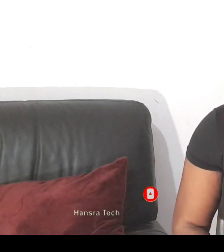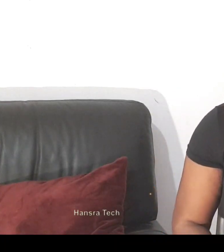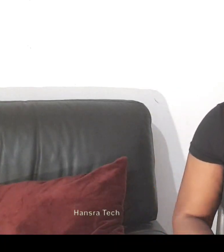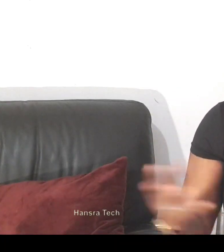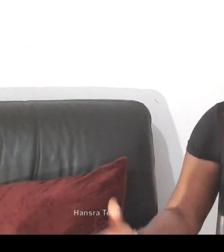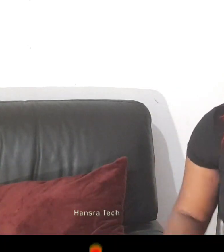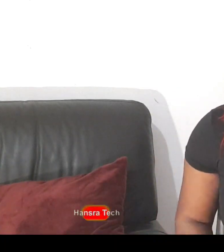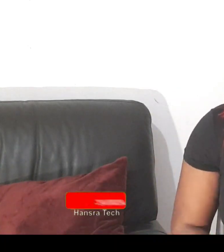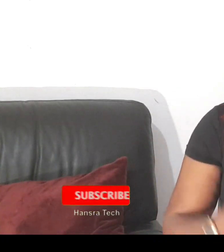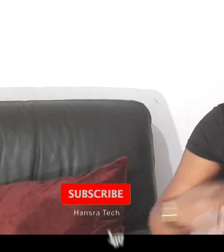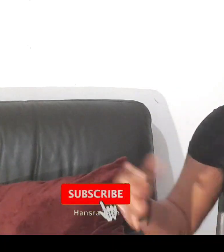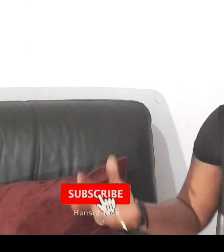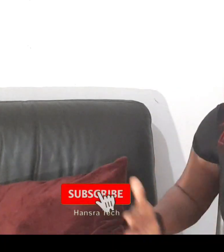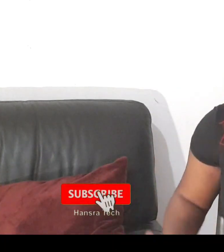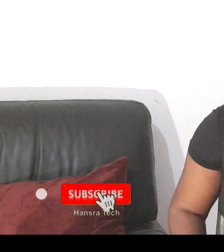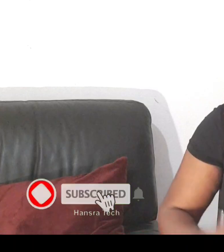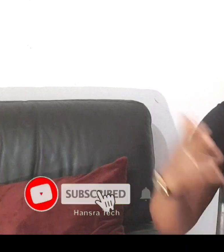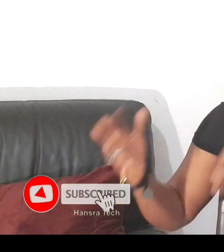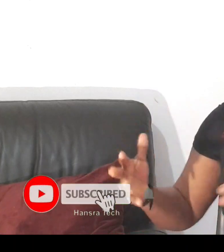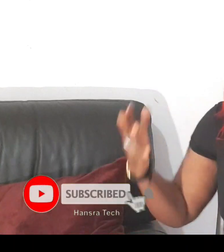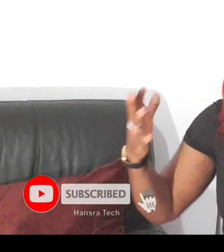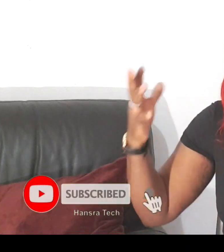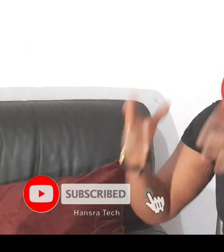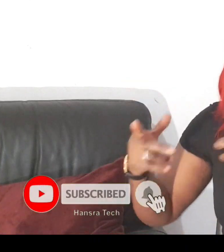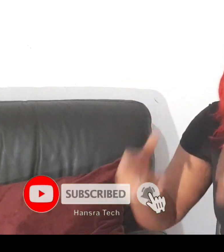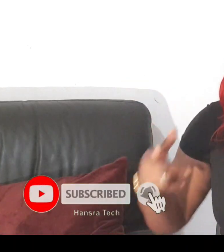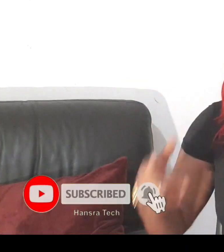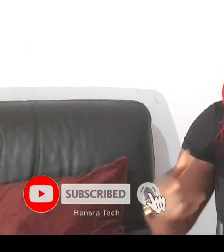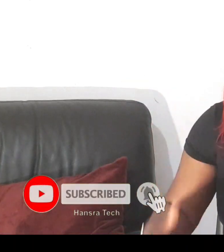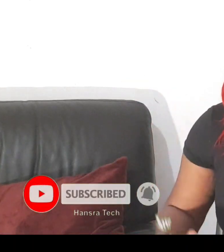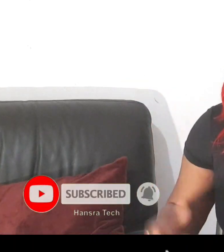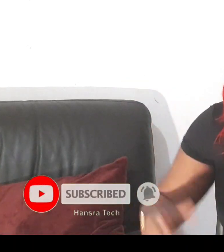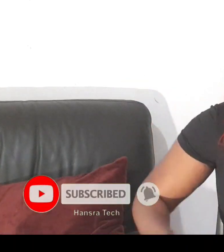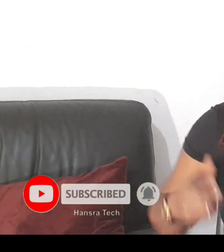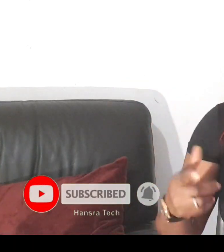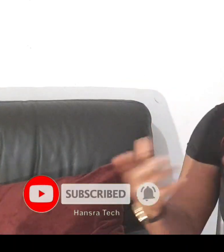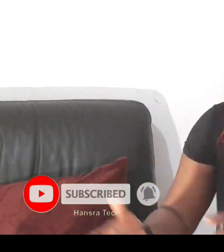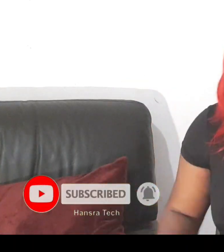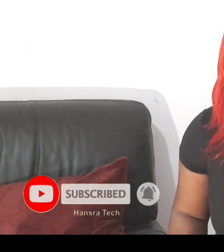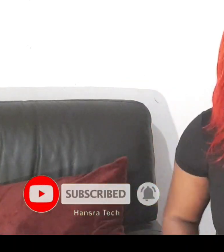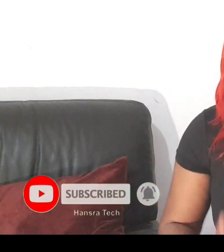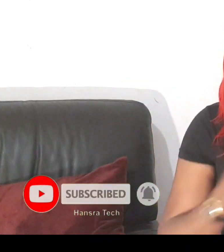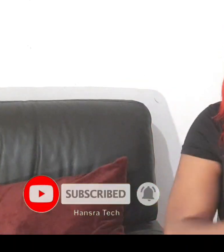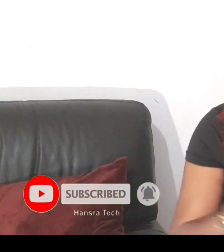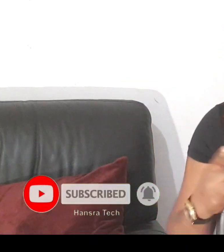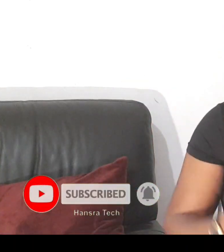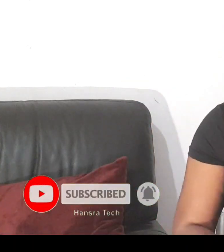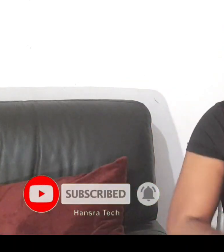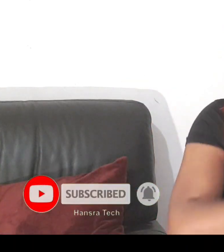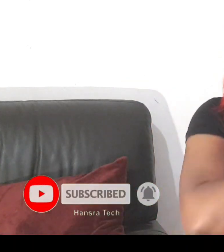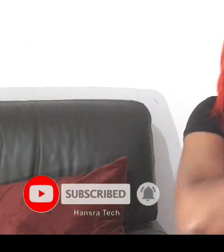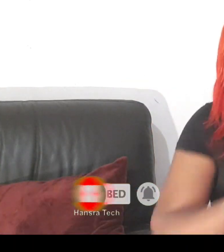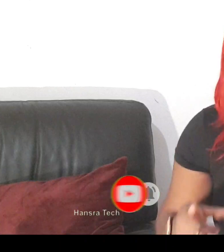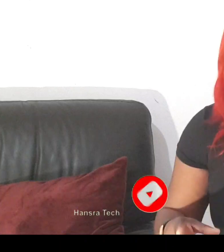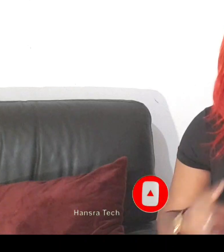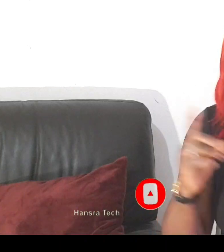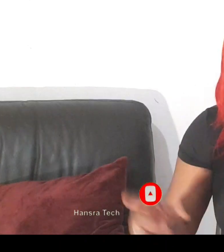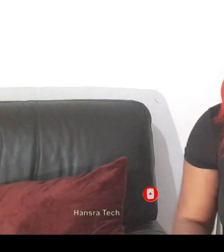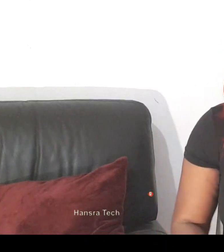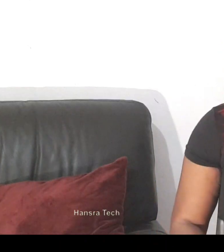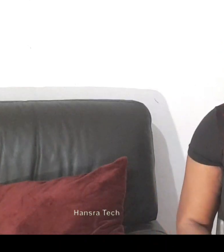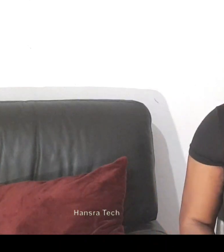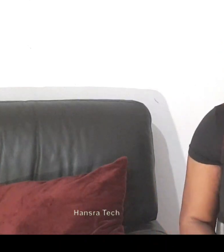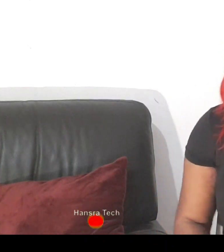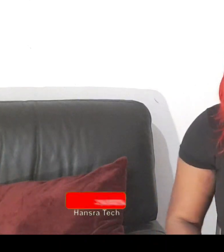them i told you guys in the next five days to uh ghana will become africa dubai where nigeria will be running to